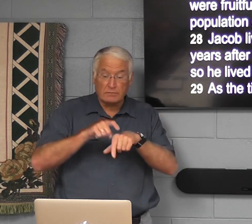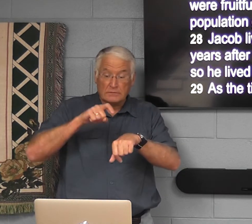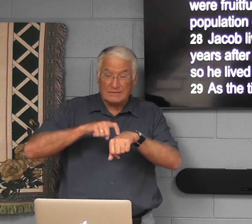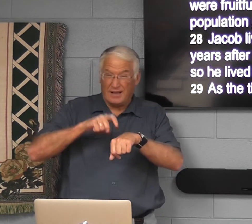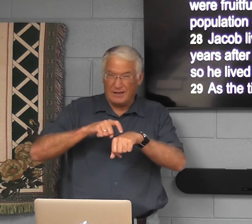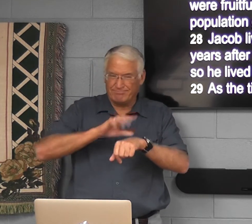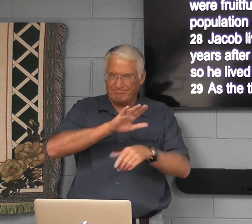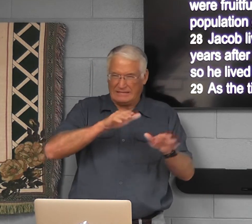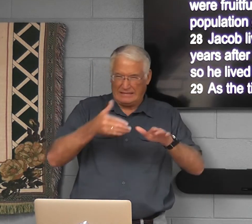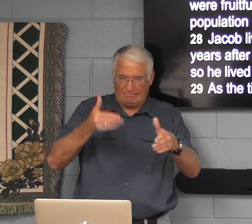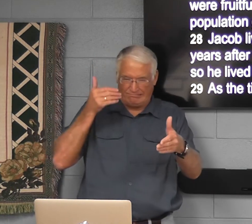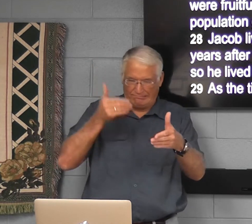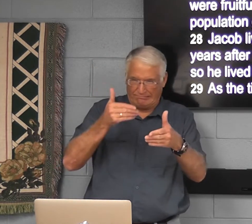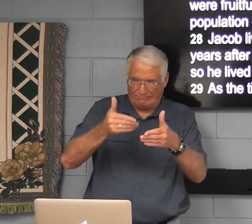And at the time of his death,